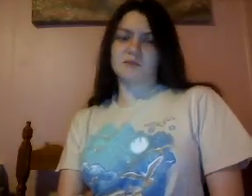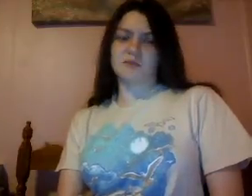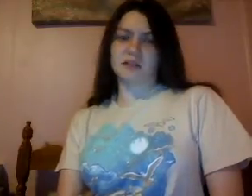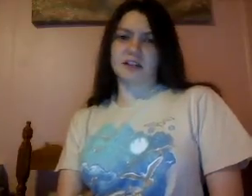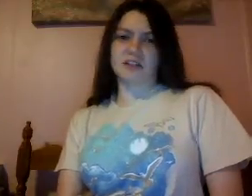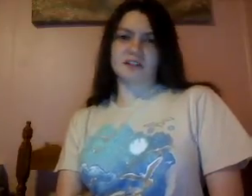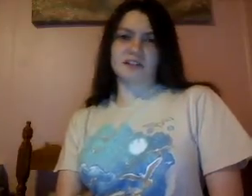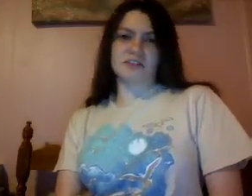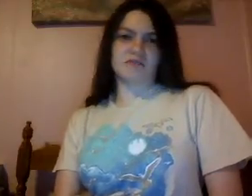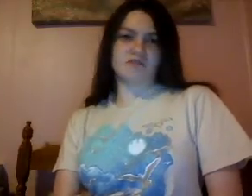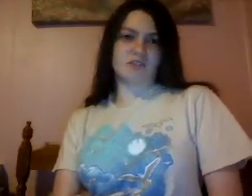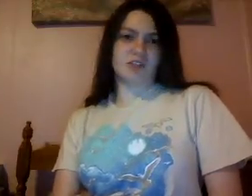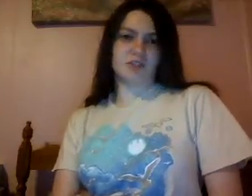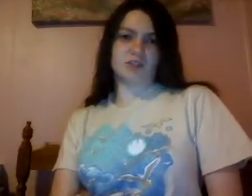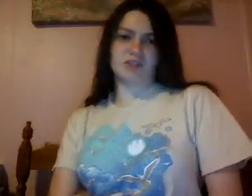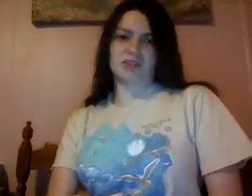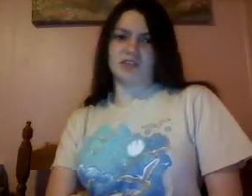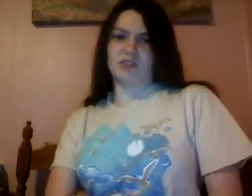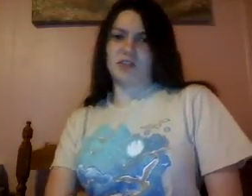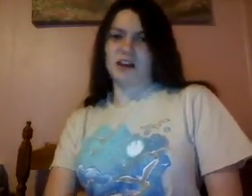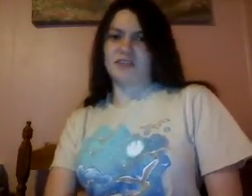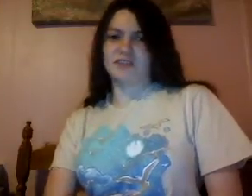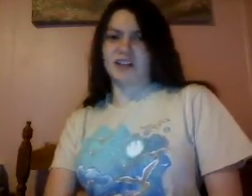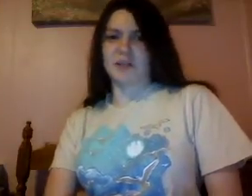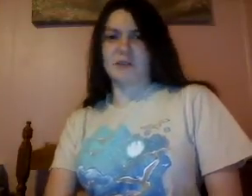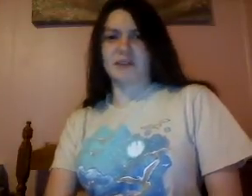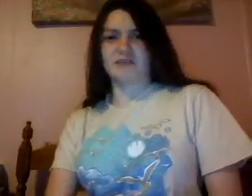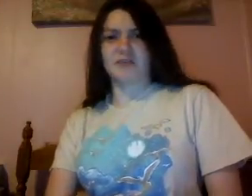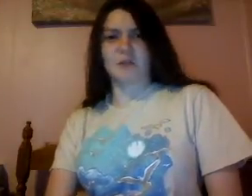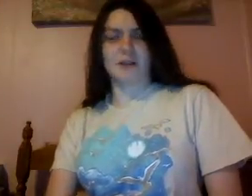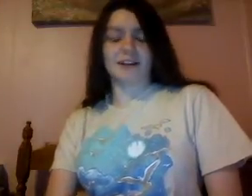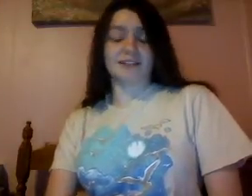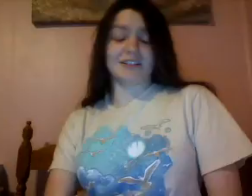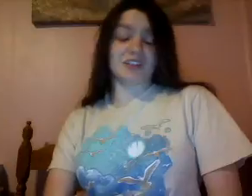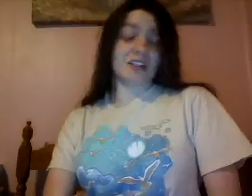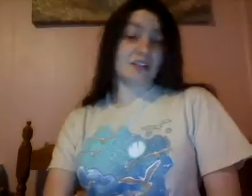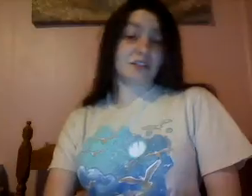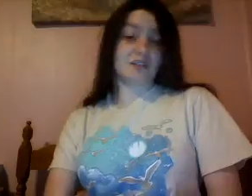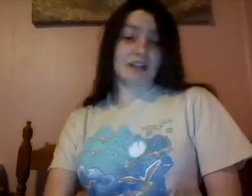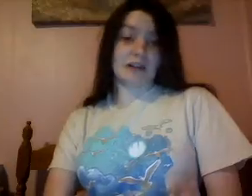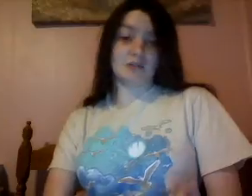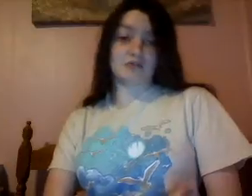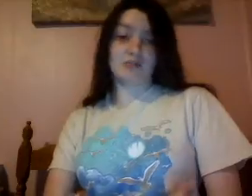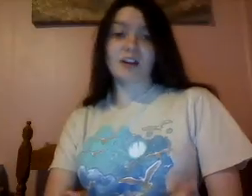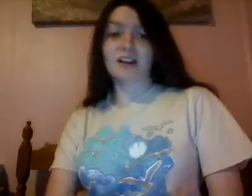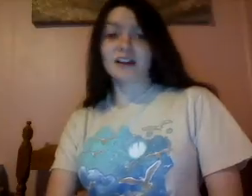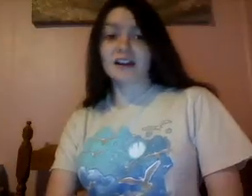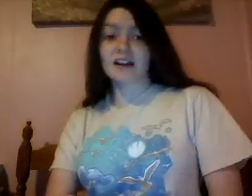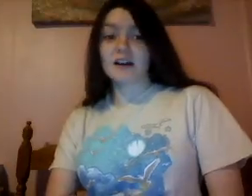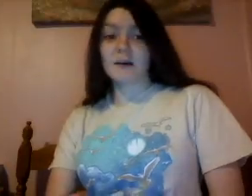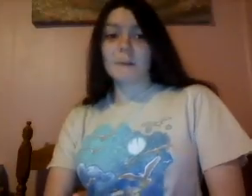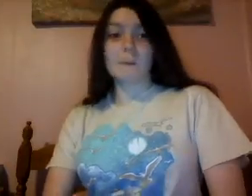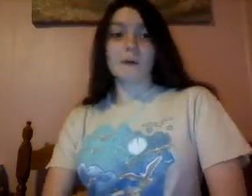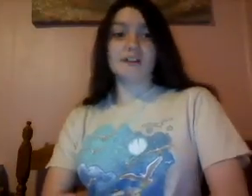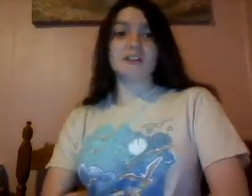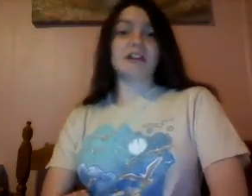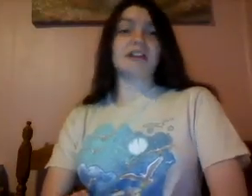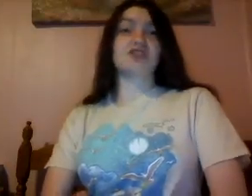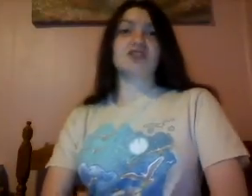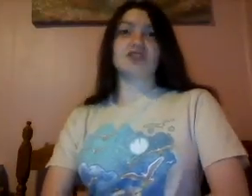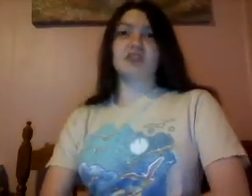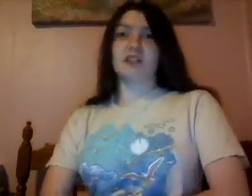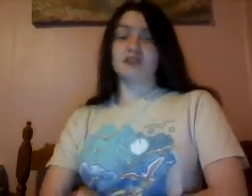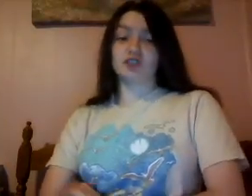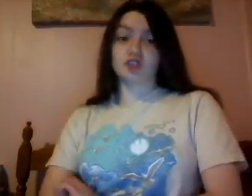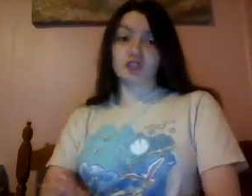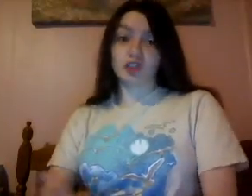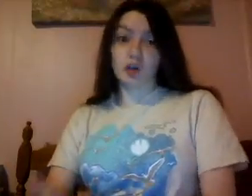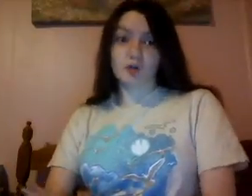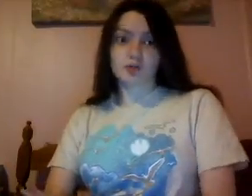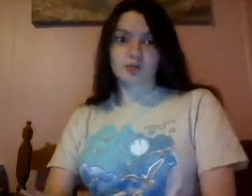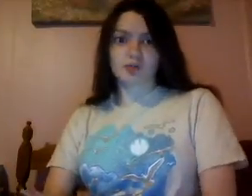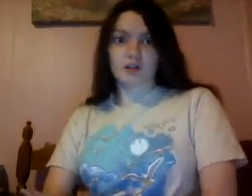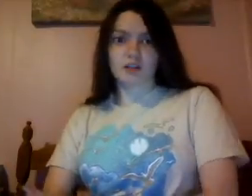because usually after I come back from the weekend, I just hit the ground running. Monday I just start out so strong,